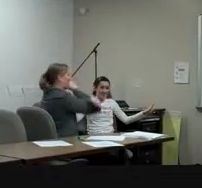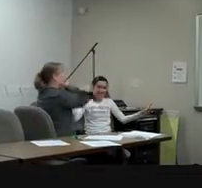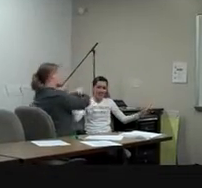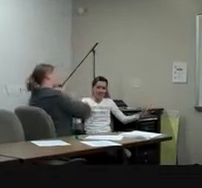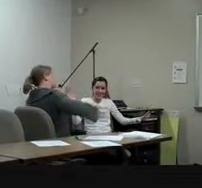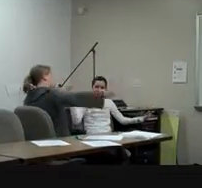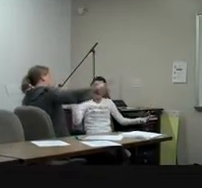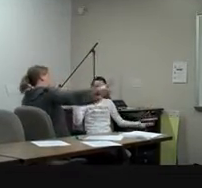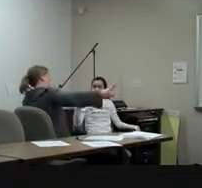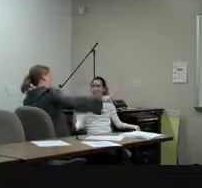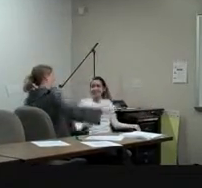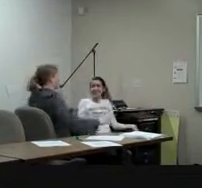Okay,